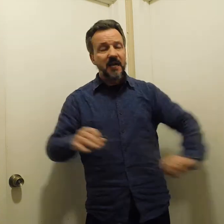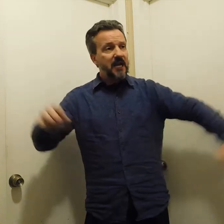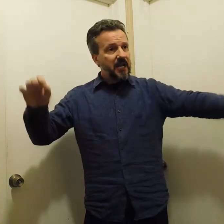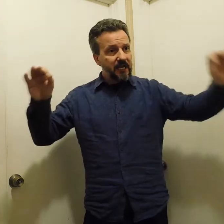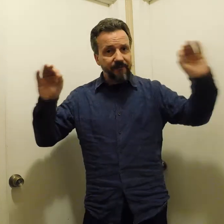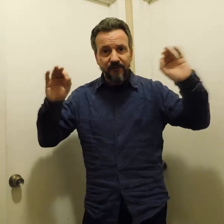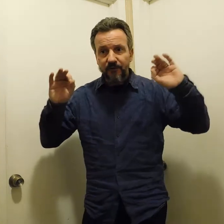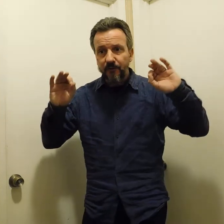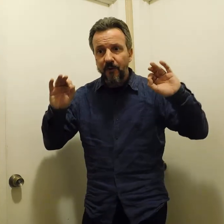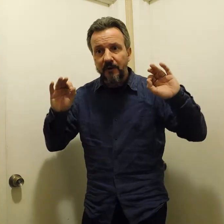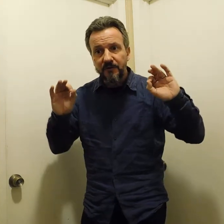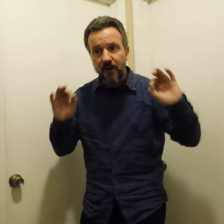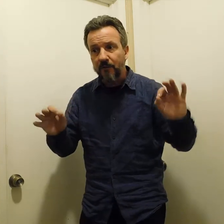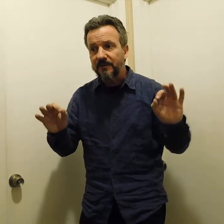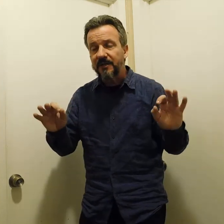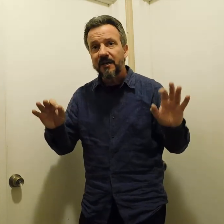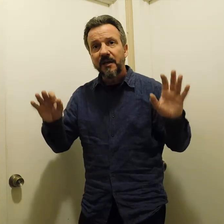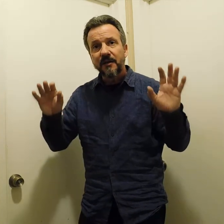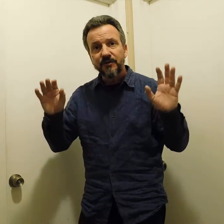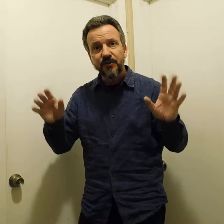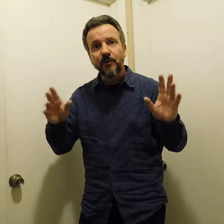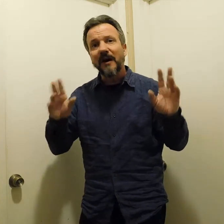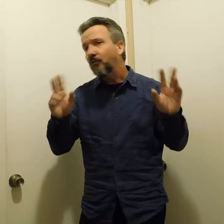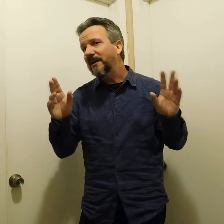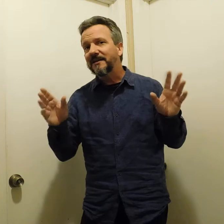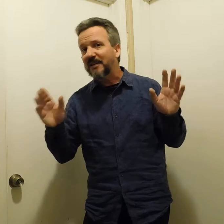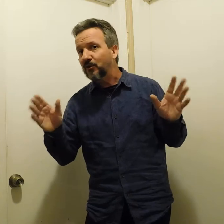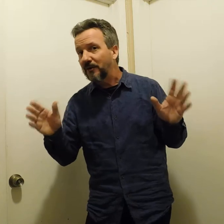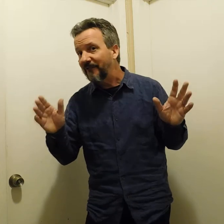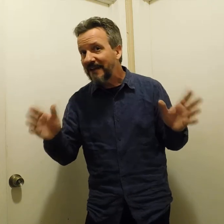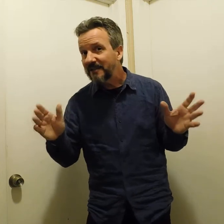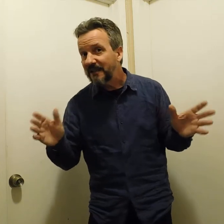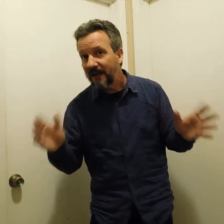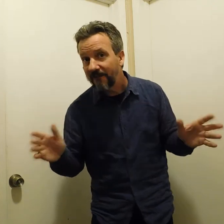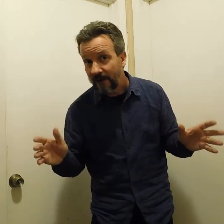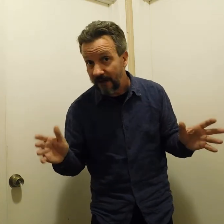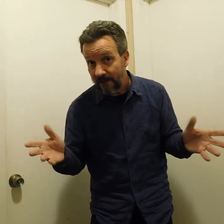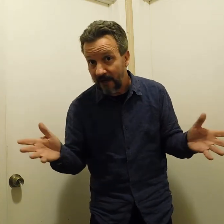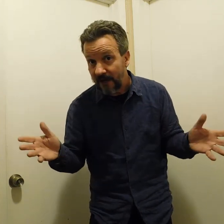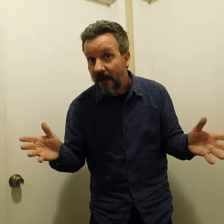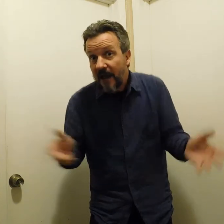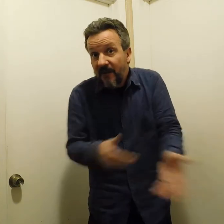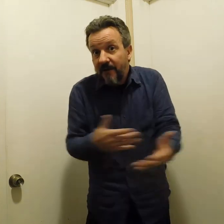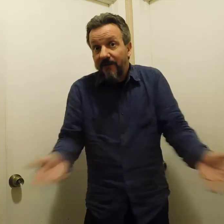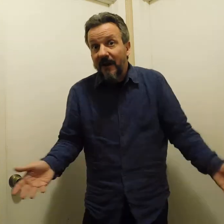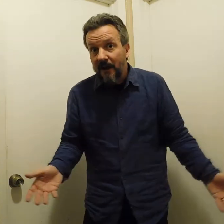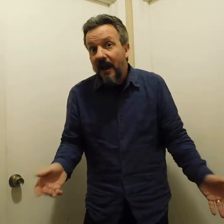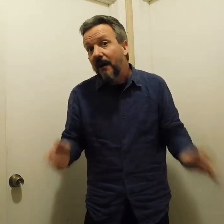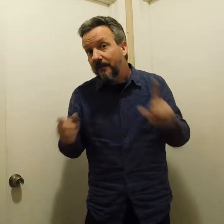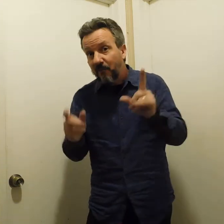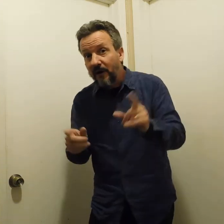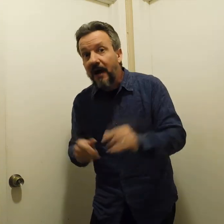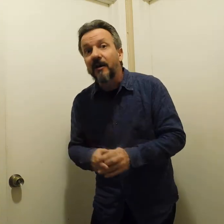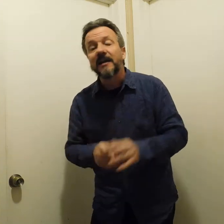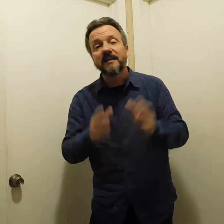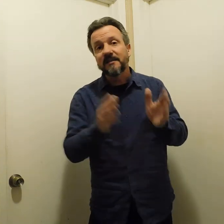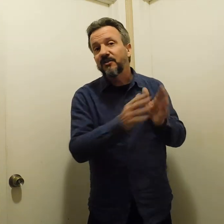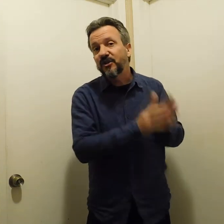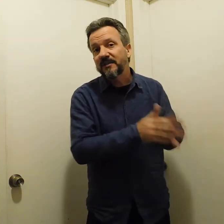if you don't do unwanted sexual advances at anybody, then you're fine. And let me point out, it doesn't just